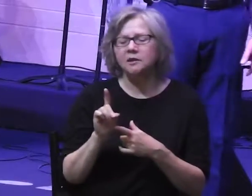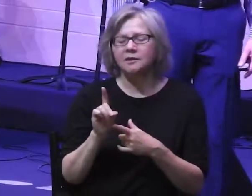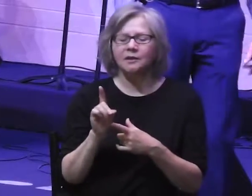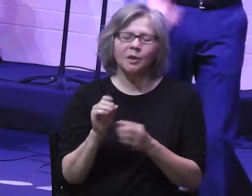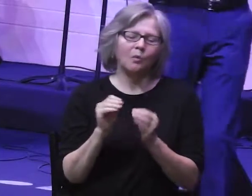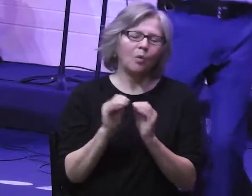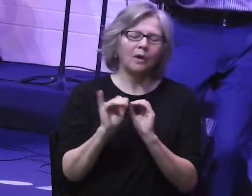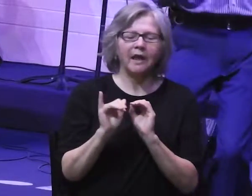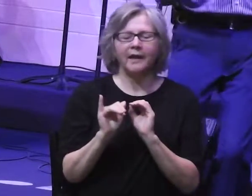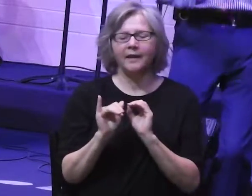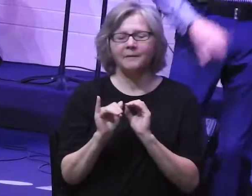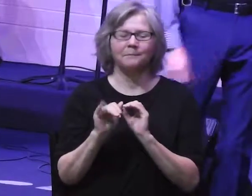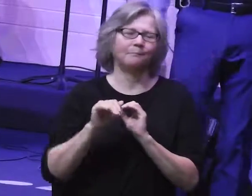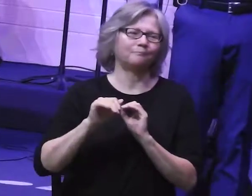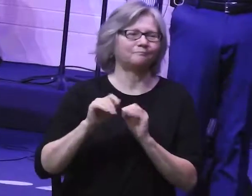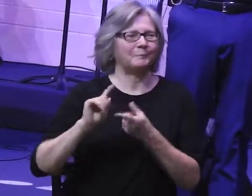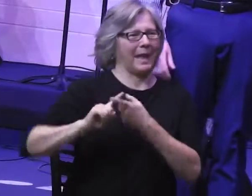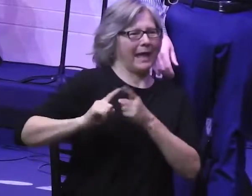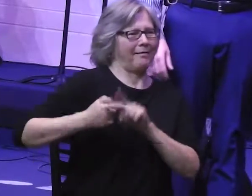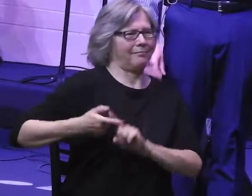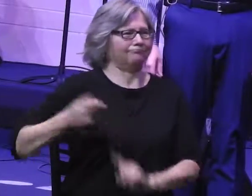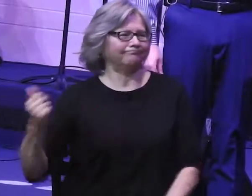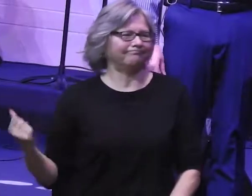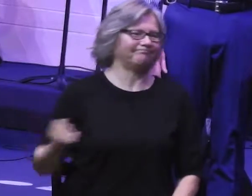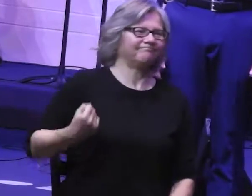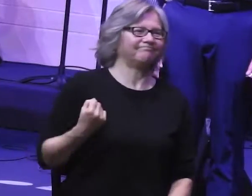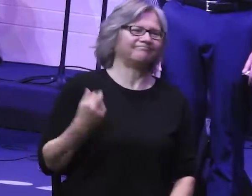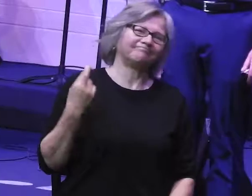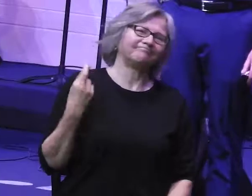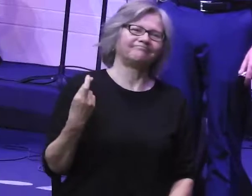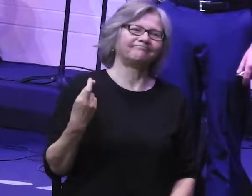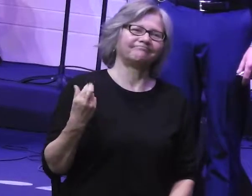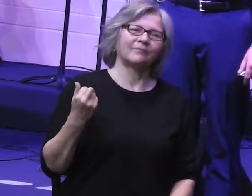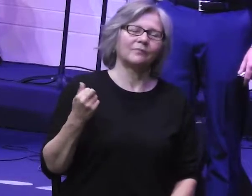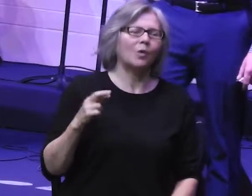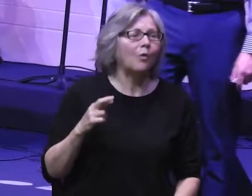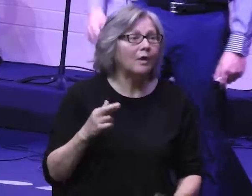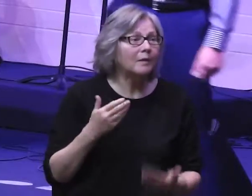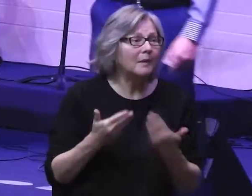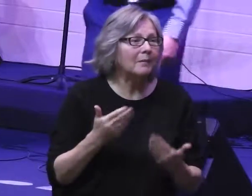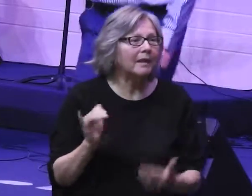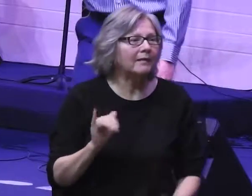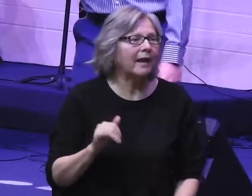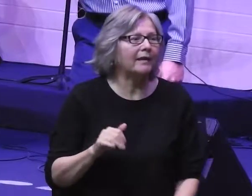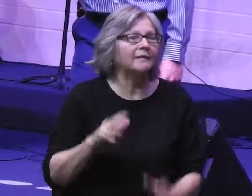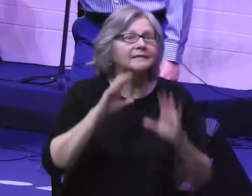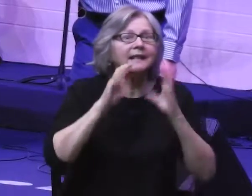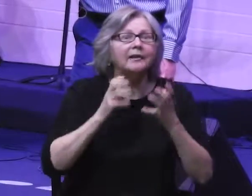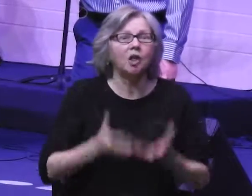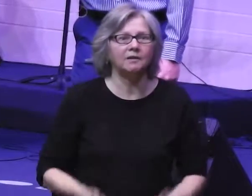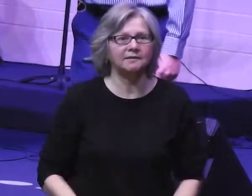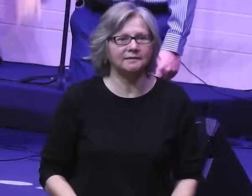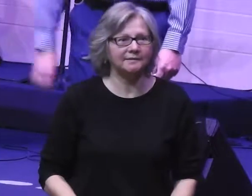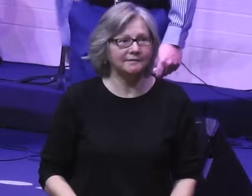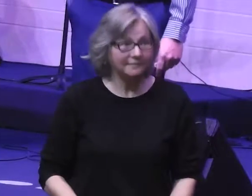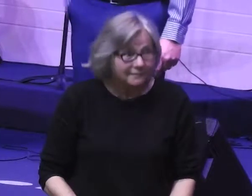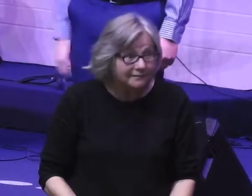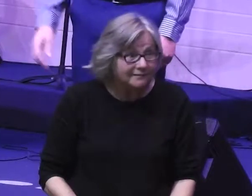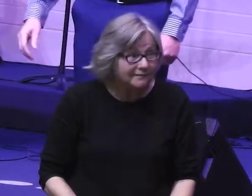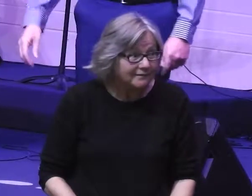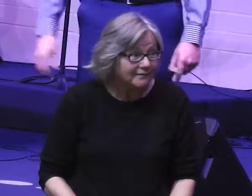who's kind of more like a pal to us, you know, or better yet, maybe like Santa.